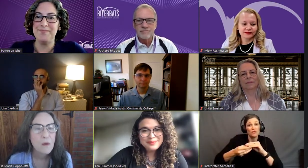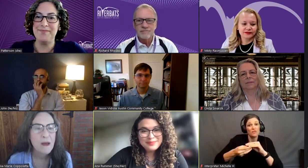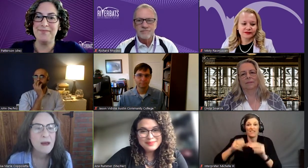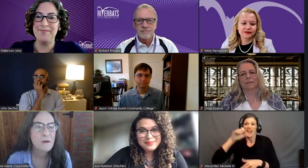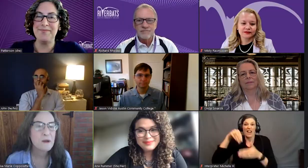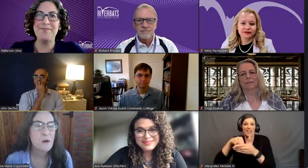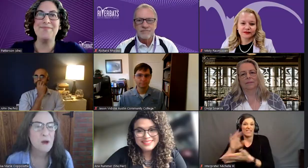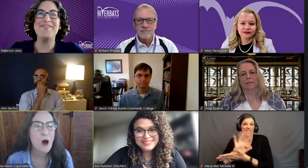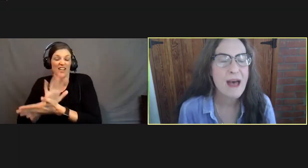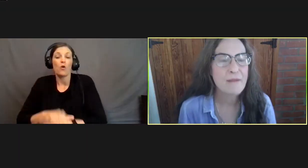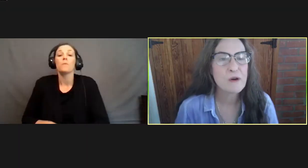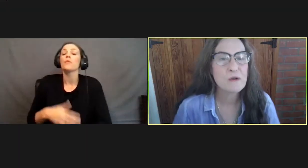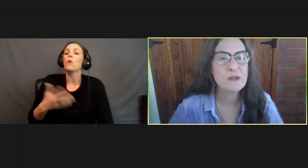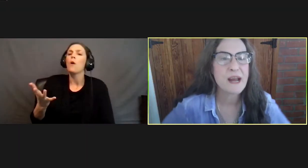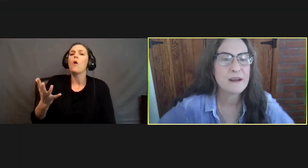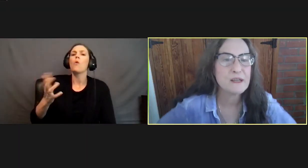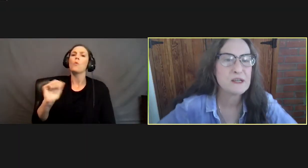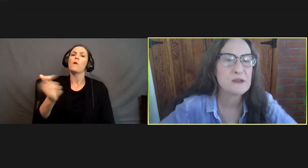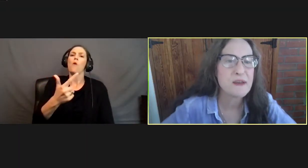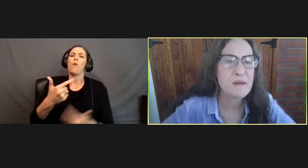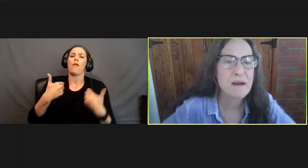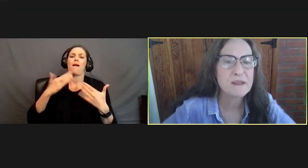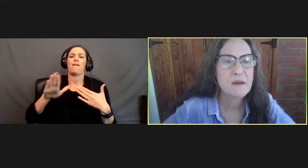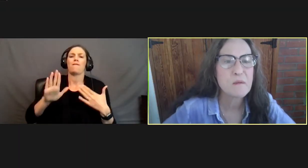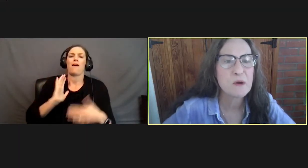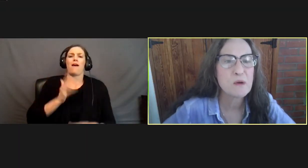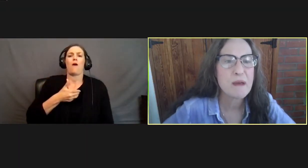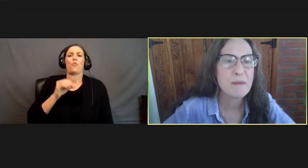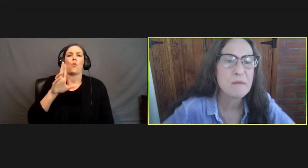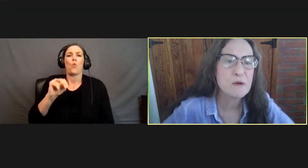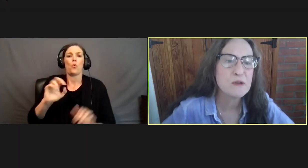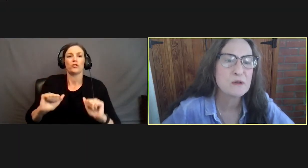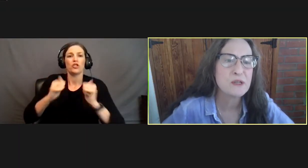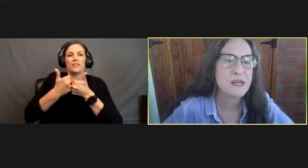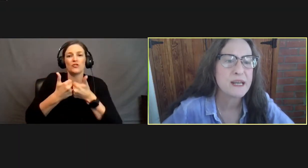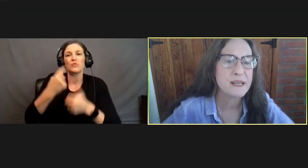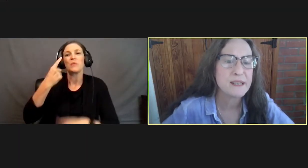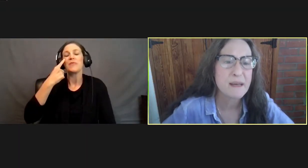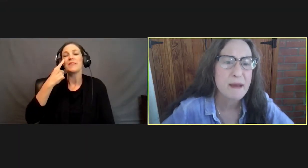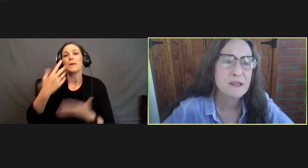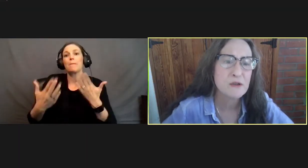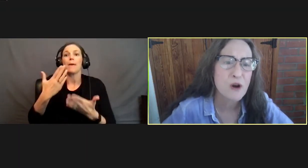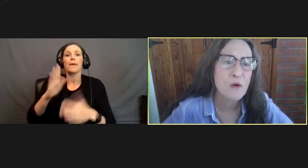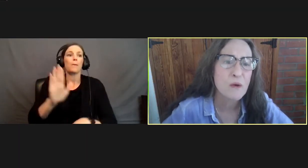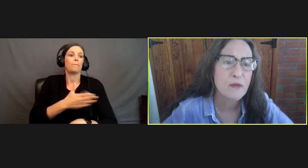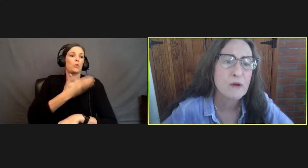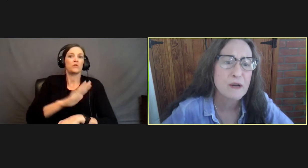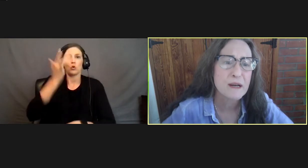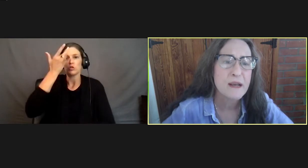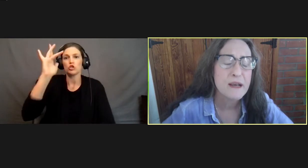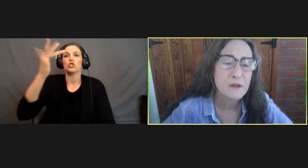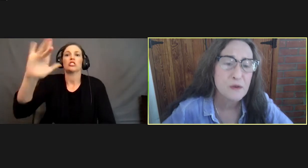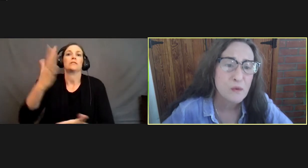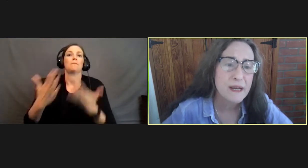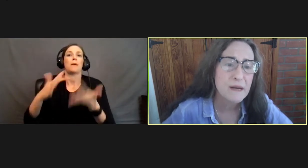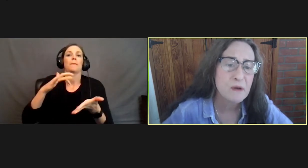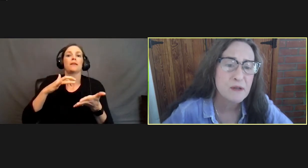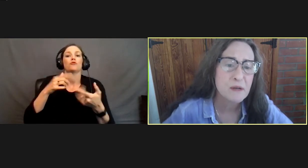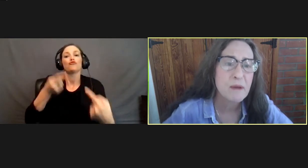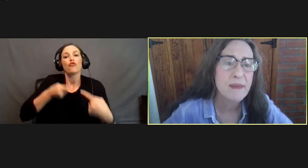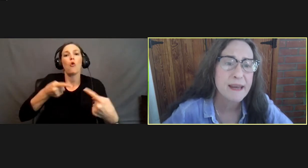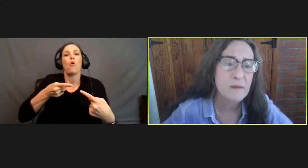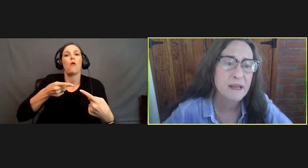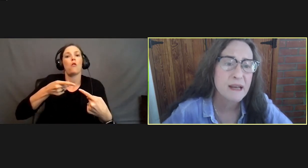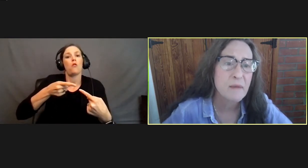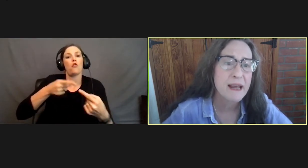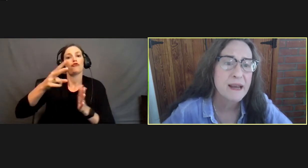Well, you know, we all have our own challenges. You think about someone who may be a musical genius. They may struggle with learning to read music,